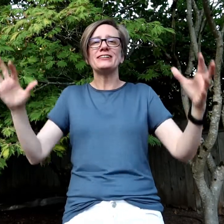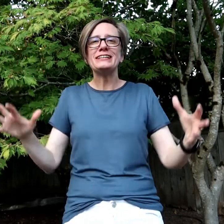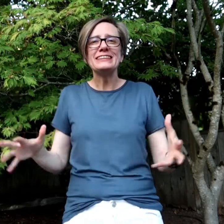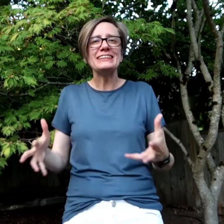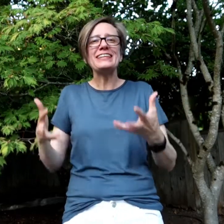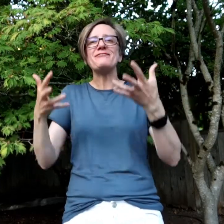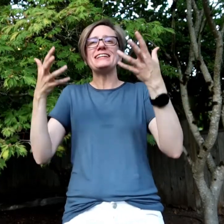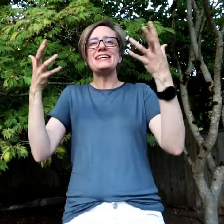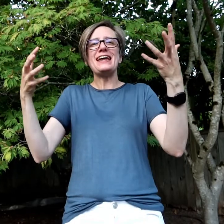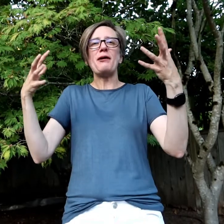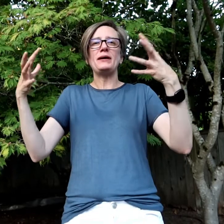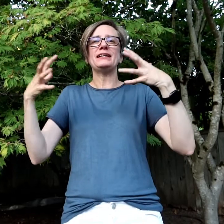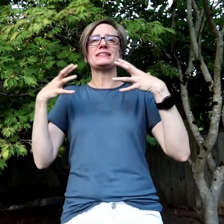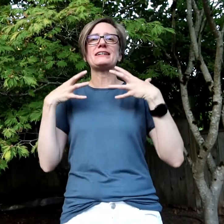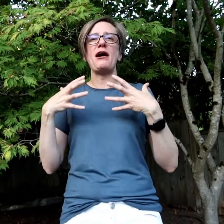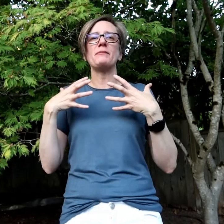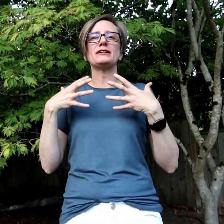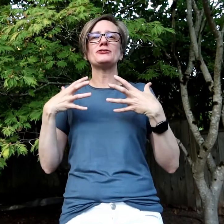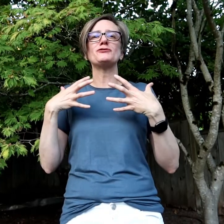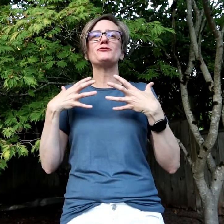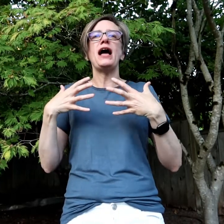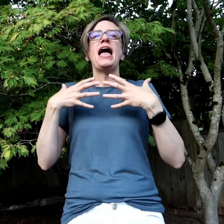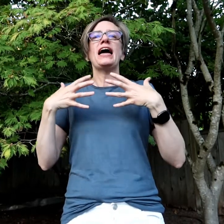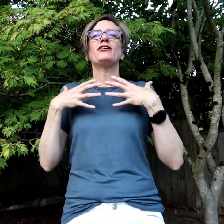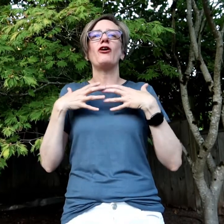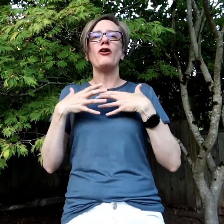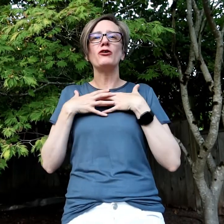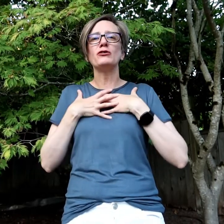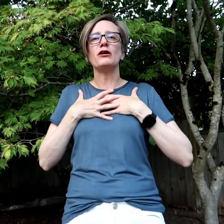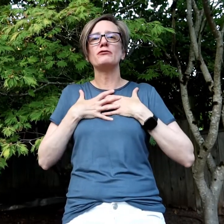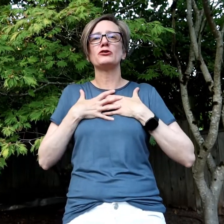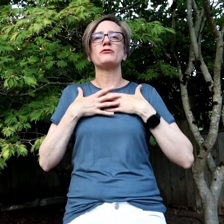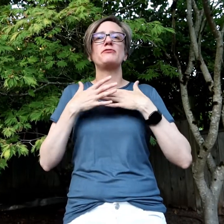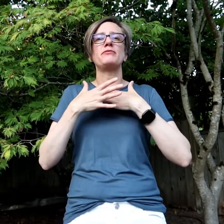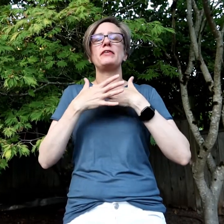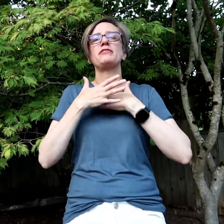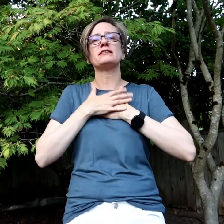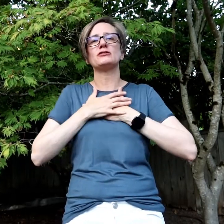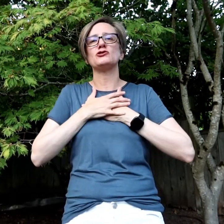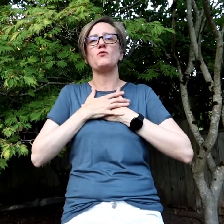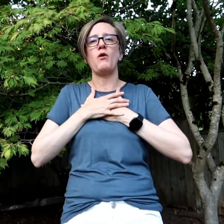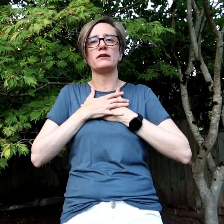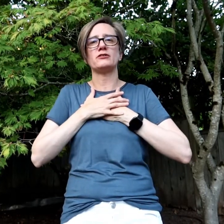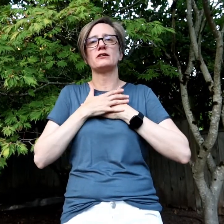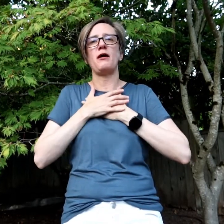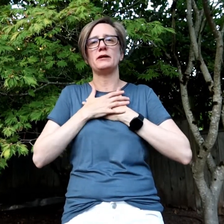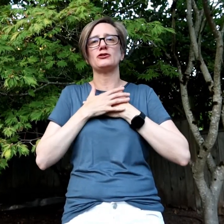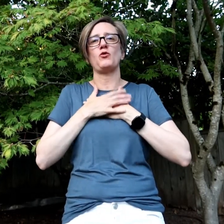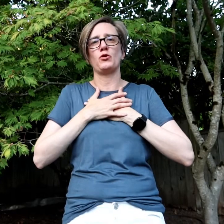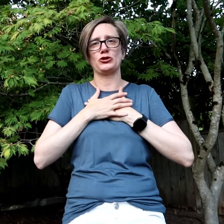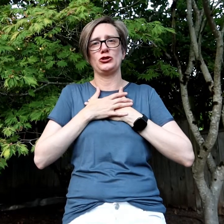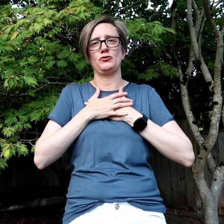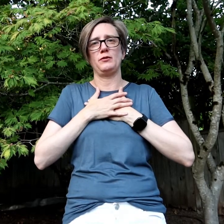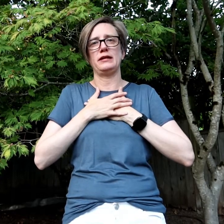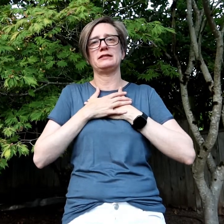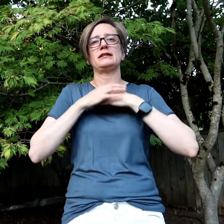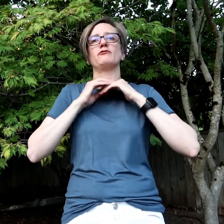lifting it up and it's coming to you and all of your, the things that you want are coming towards you instead of